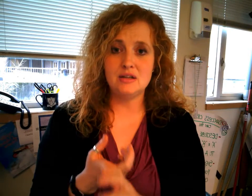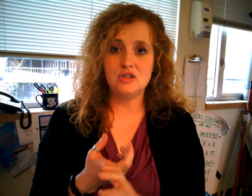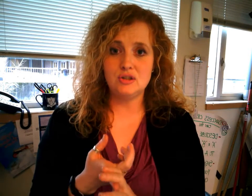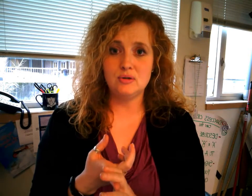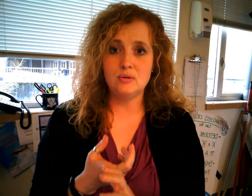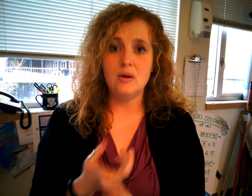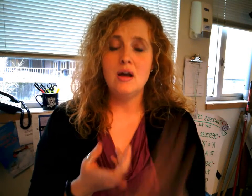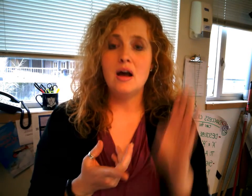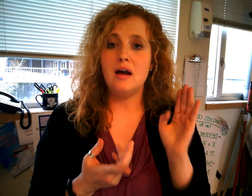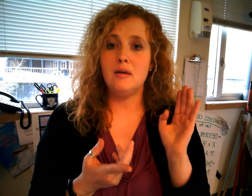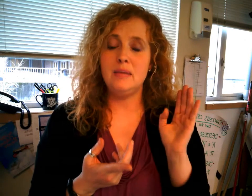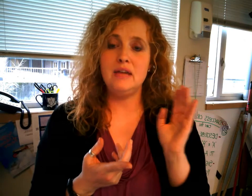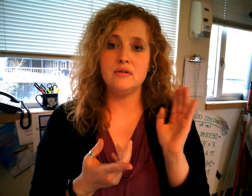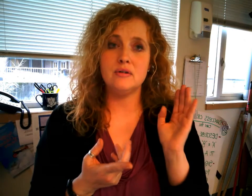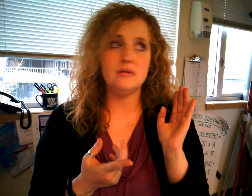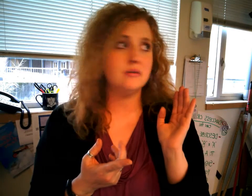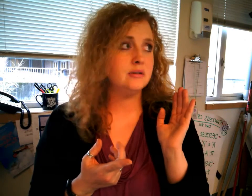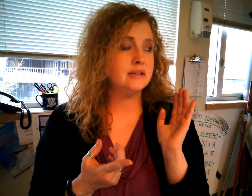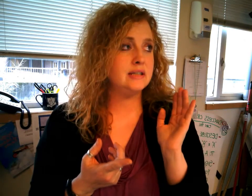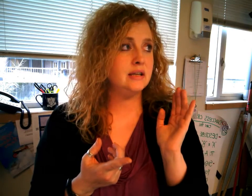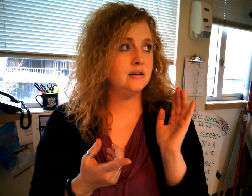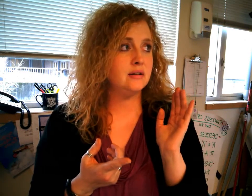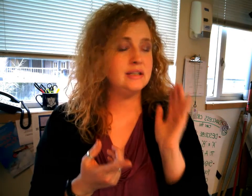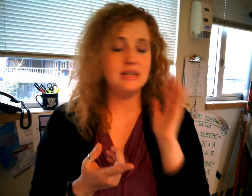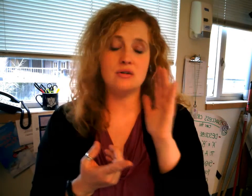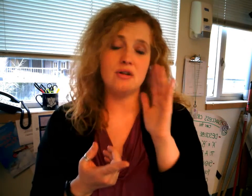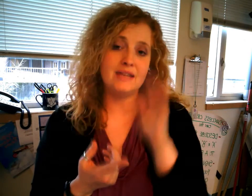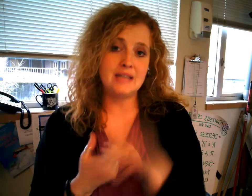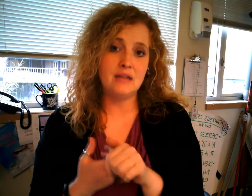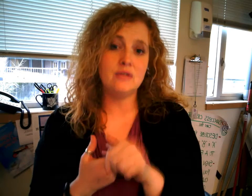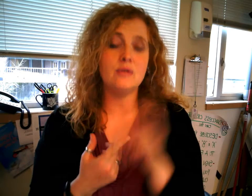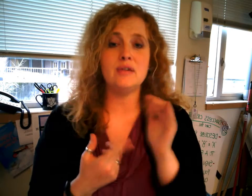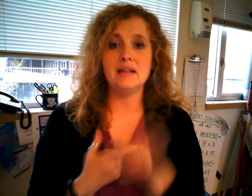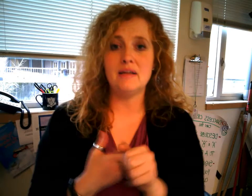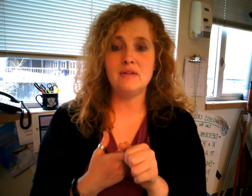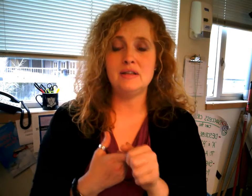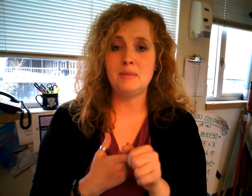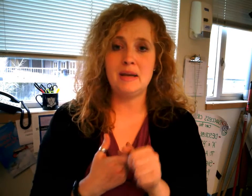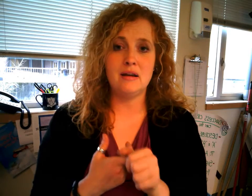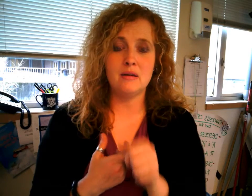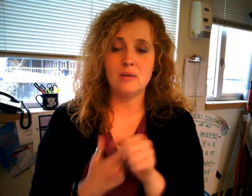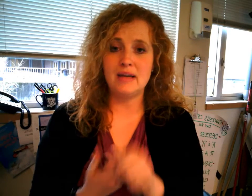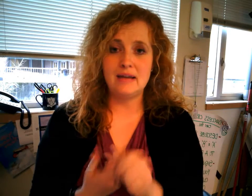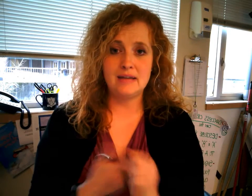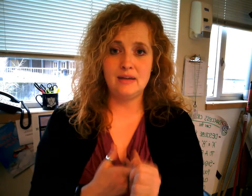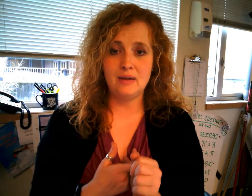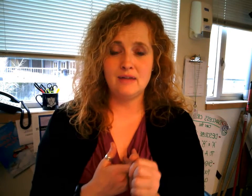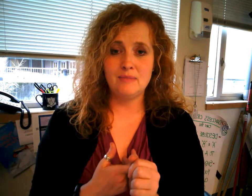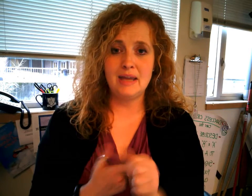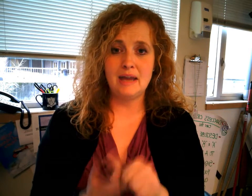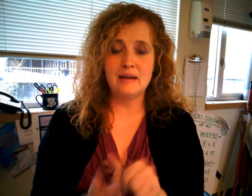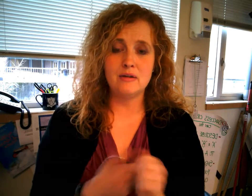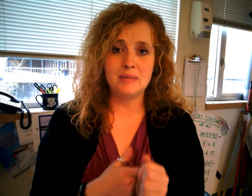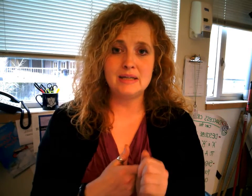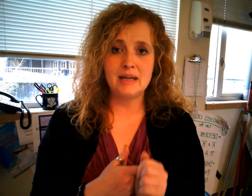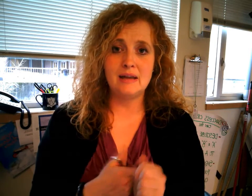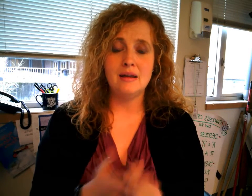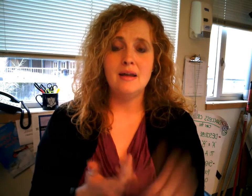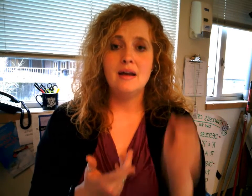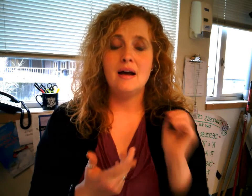due um either let's see here it's either on the 10th or the 11th depending on what a day you have me a day or b day um